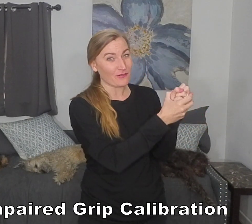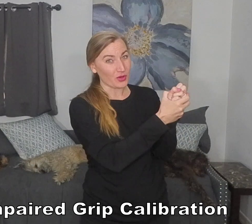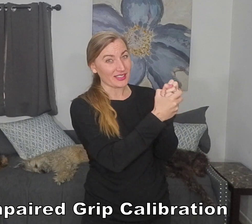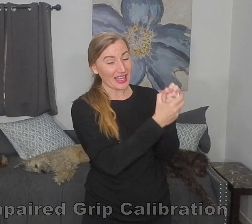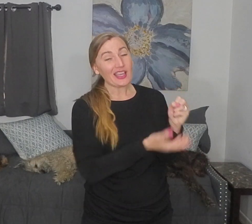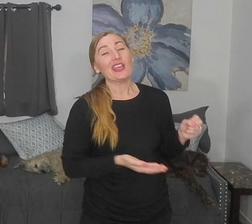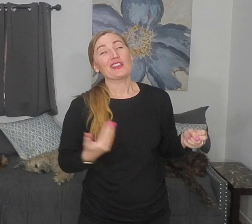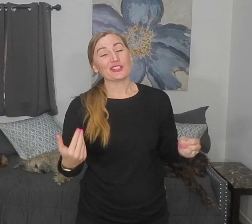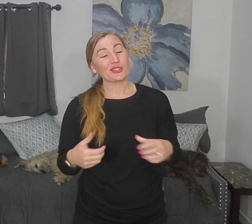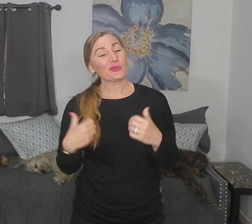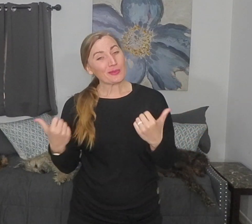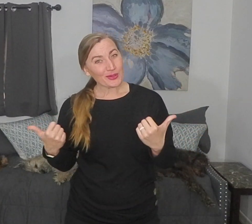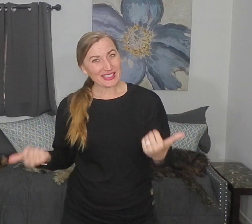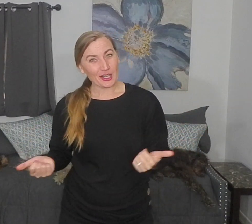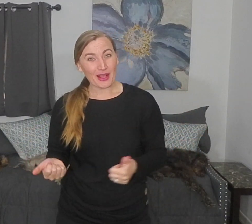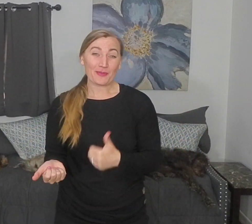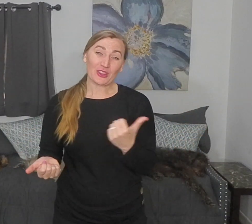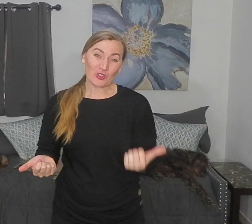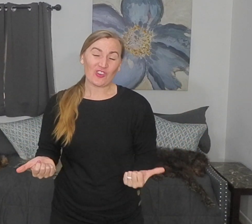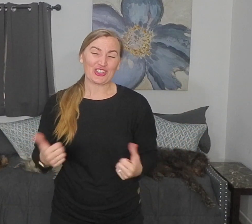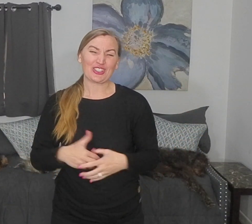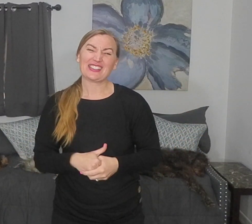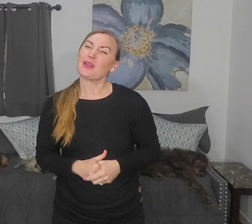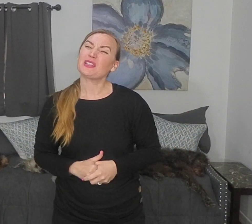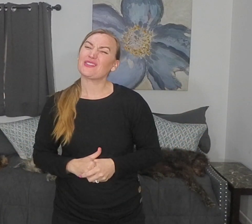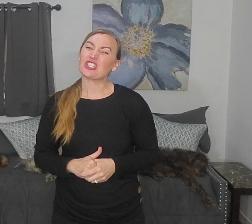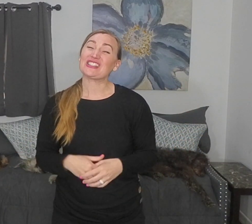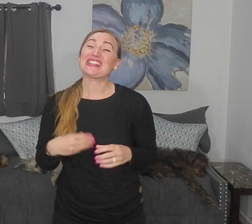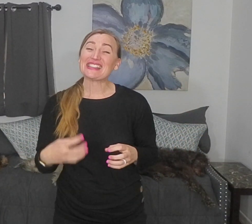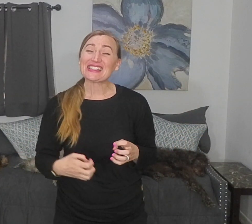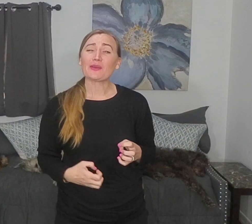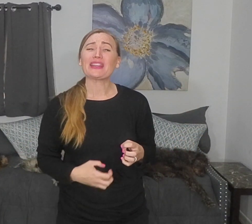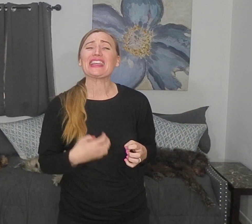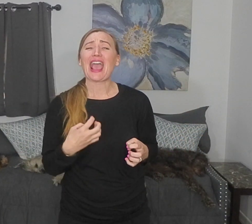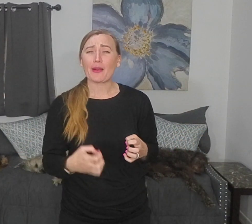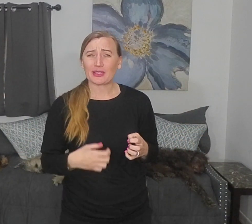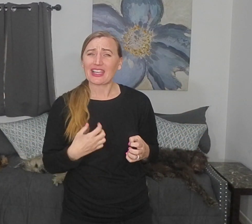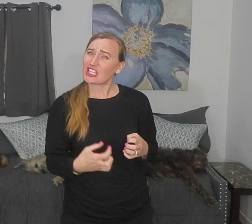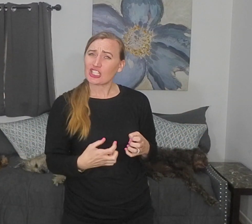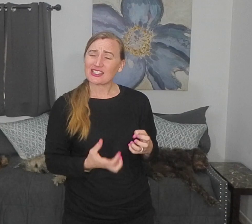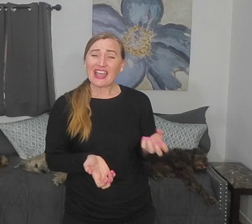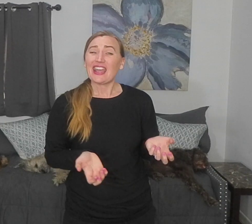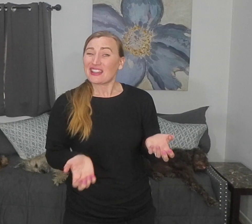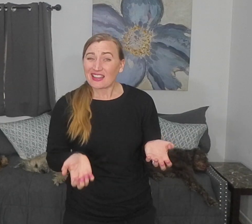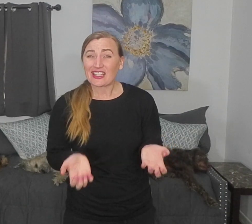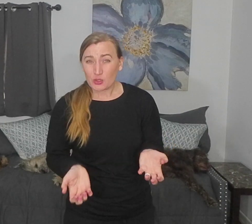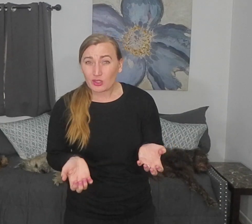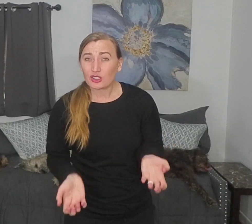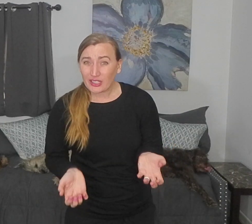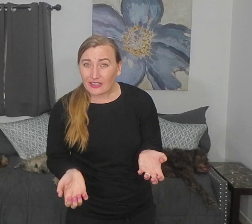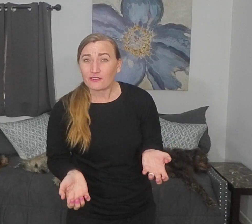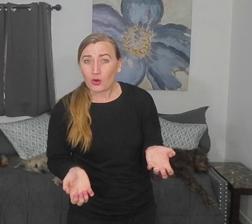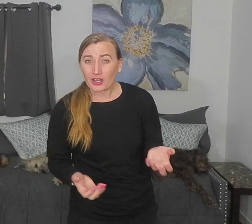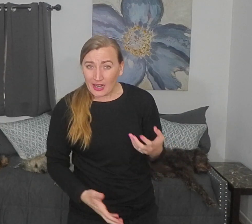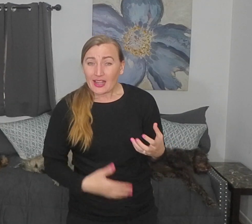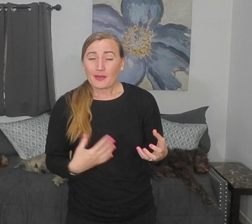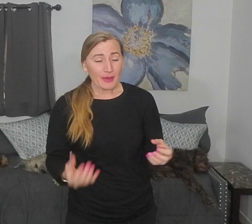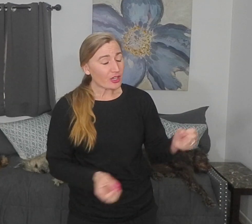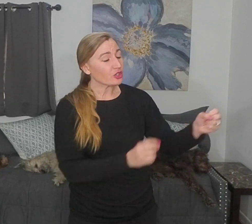force. The cerebrocerebellum in those functional subdivisions. This is some of the applications and the things we're looking for. Impaired